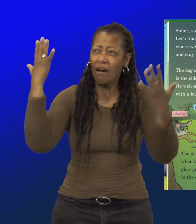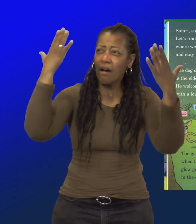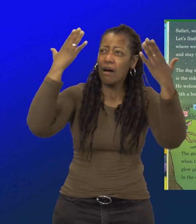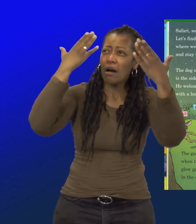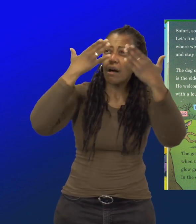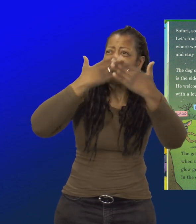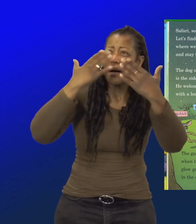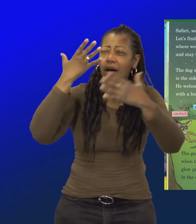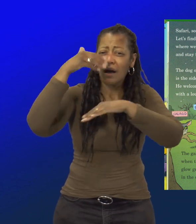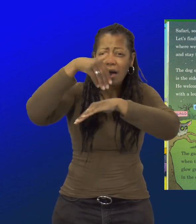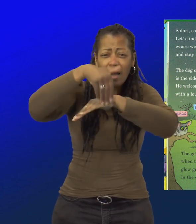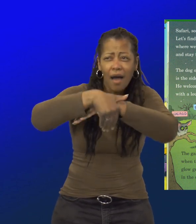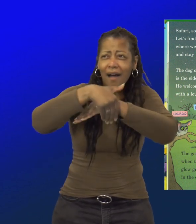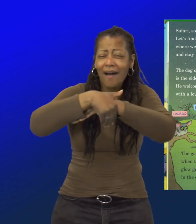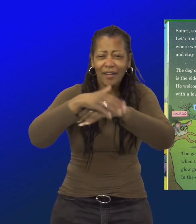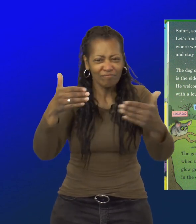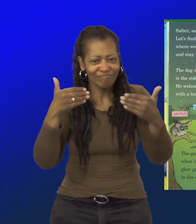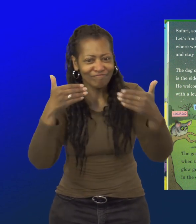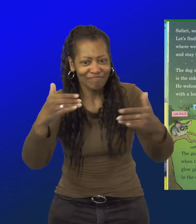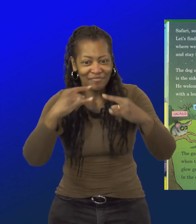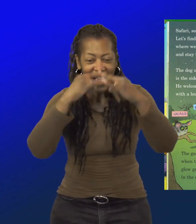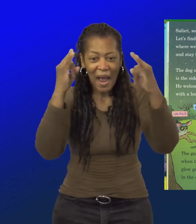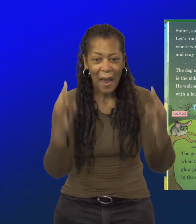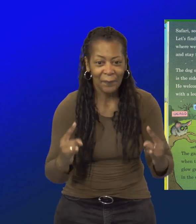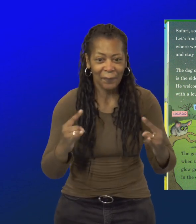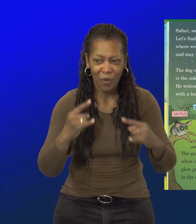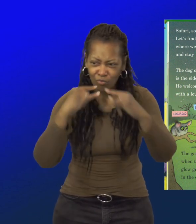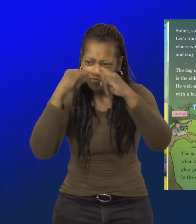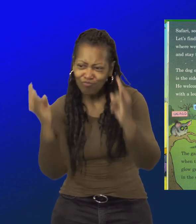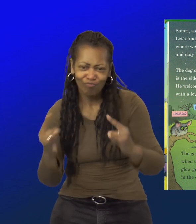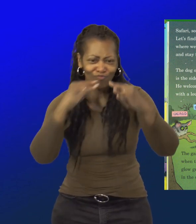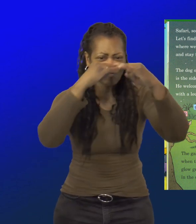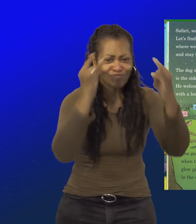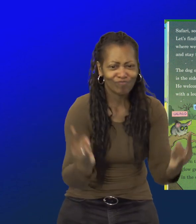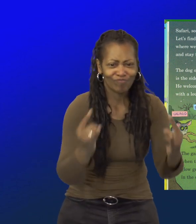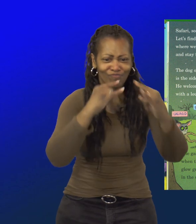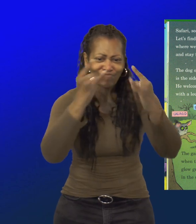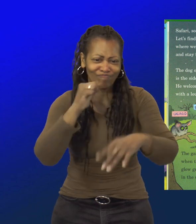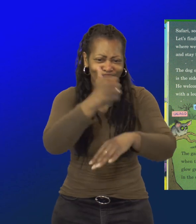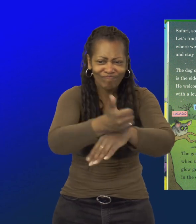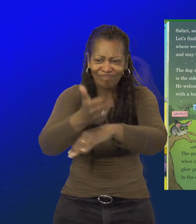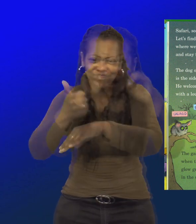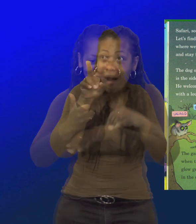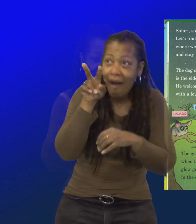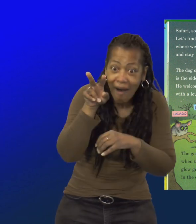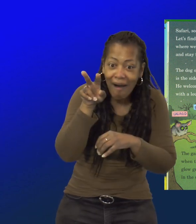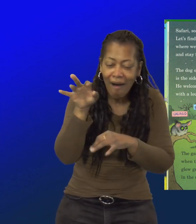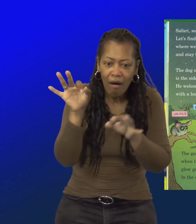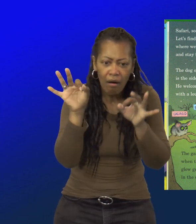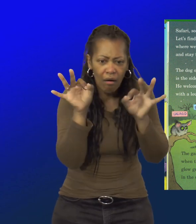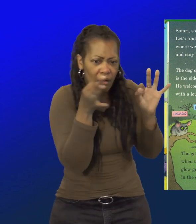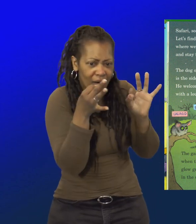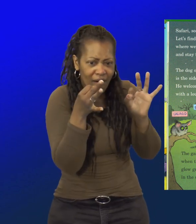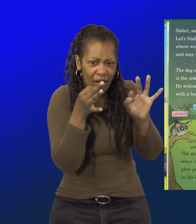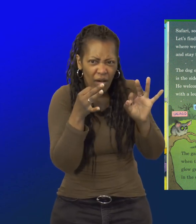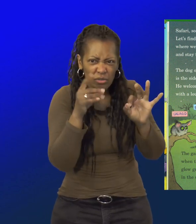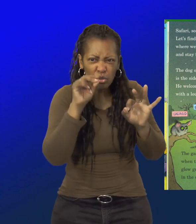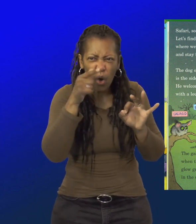Let's find a campsite where we will pitch our tent and stay for the night. The dog over there